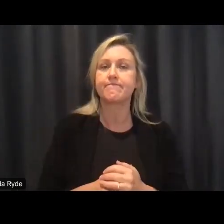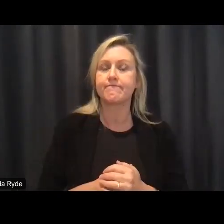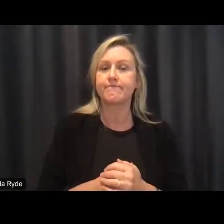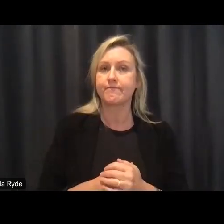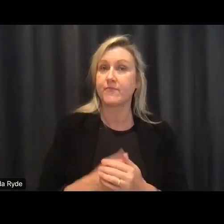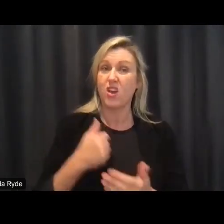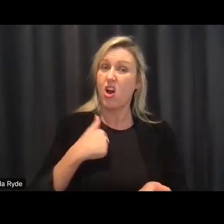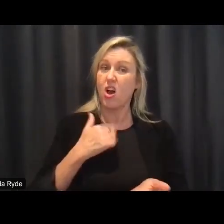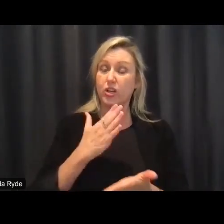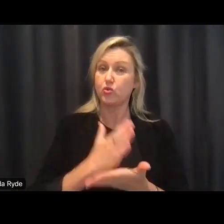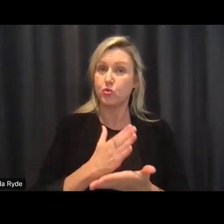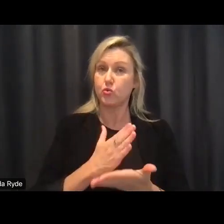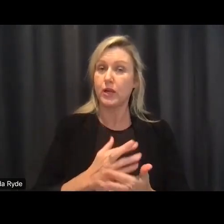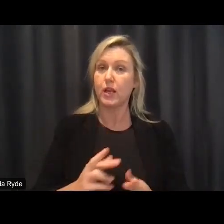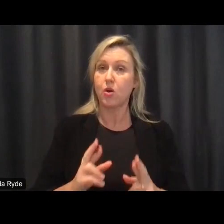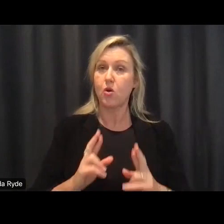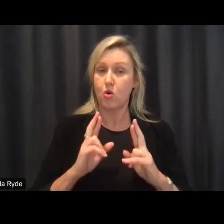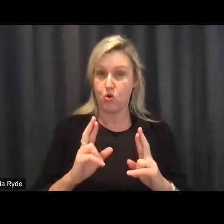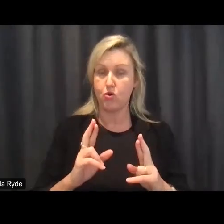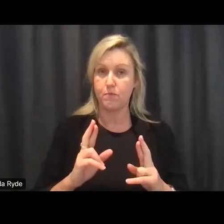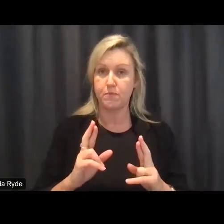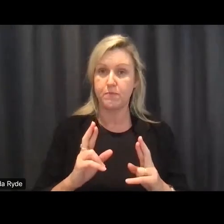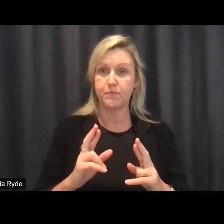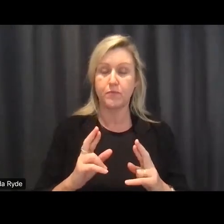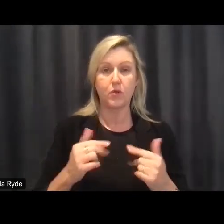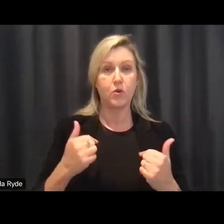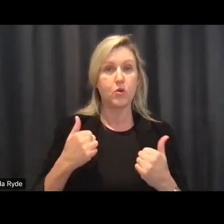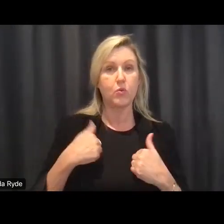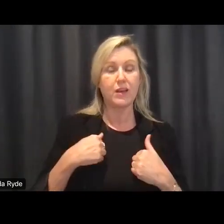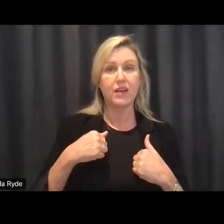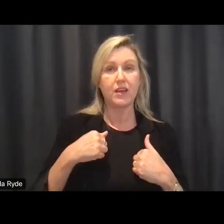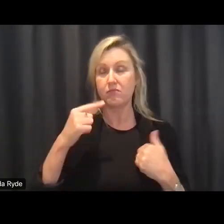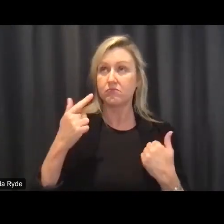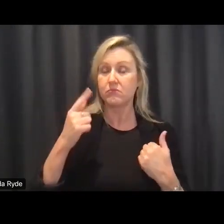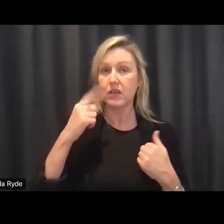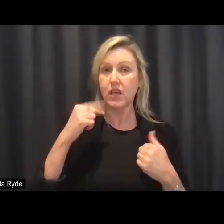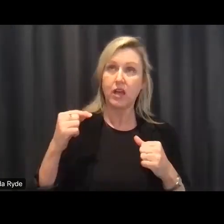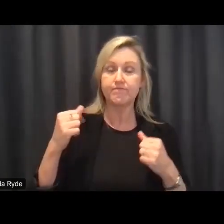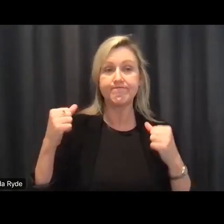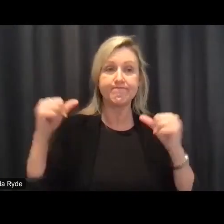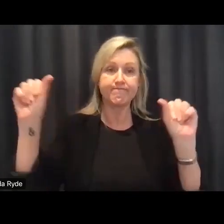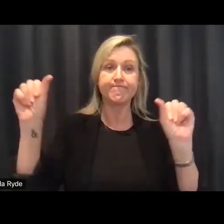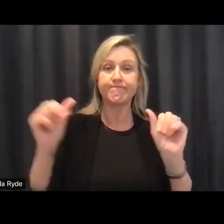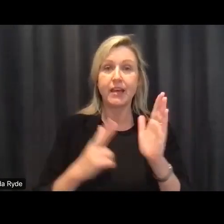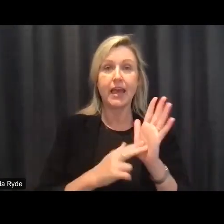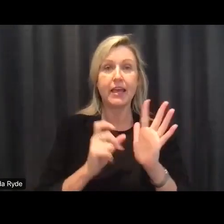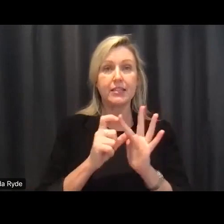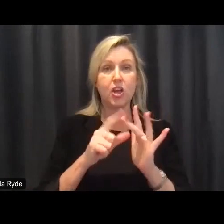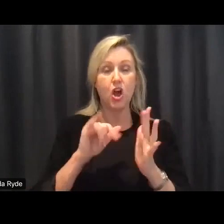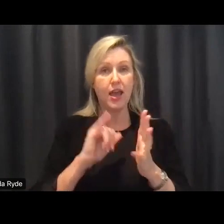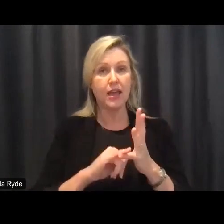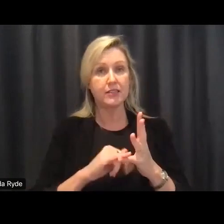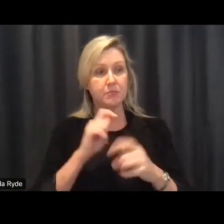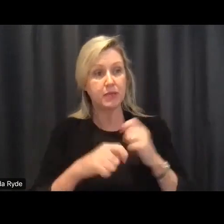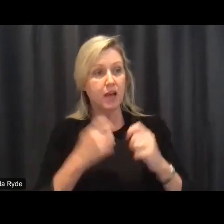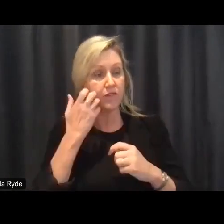we can um get the scheme to a point where a person with a disability or their parent